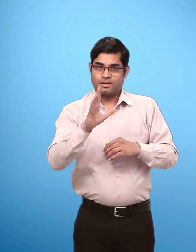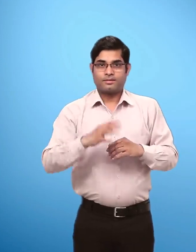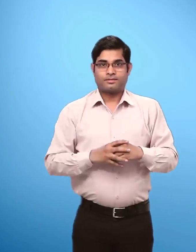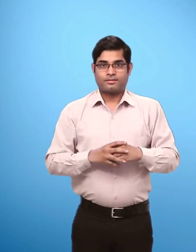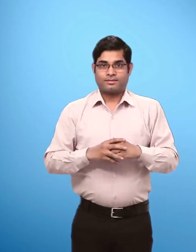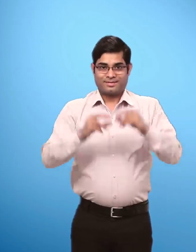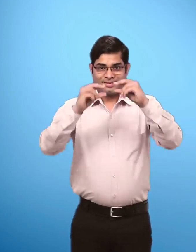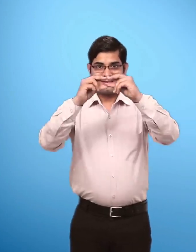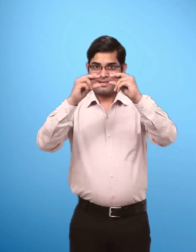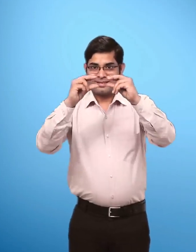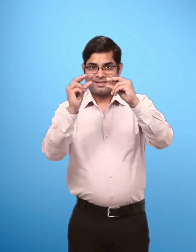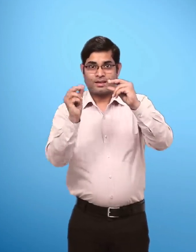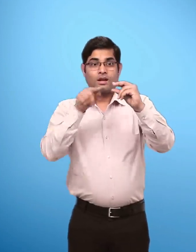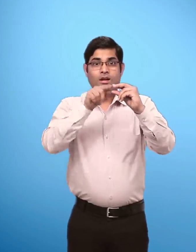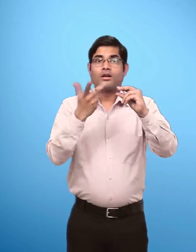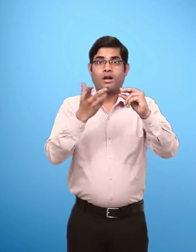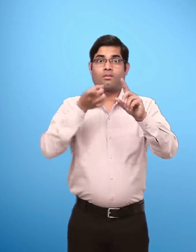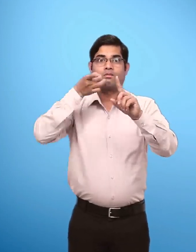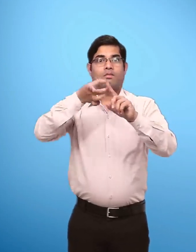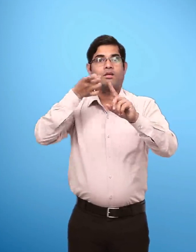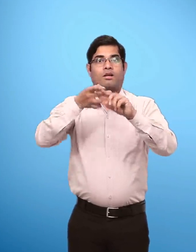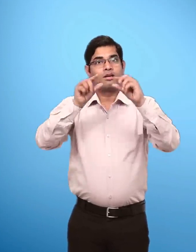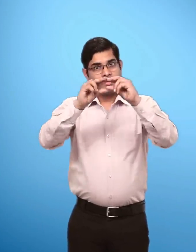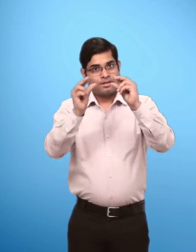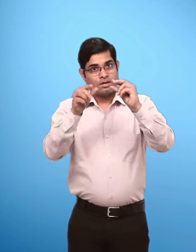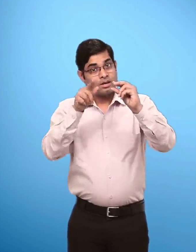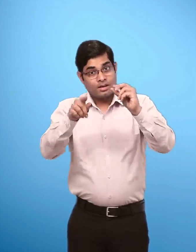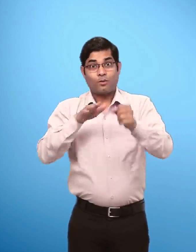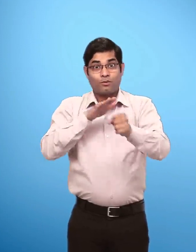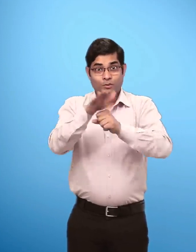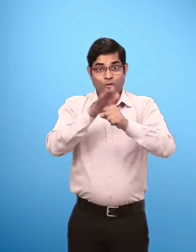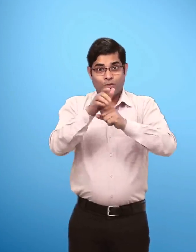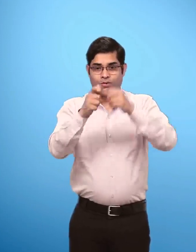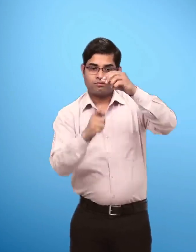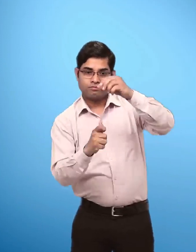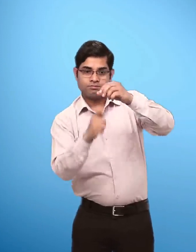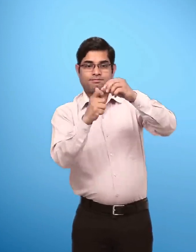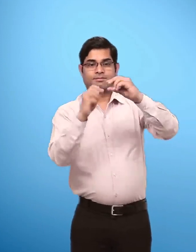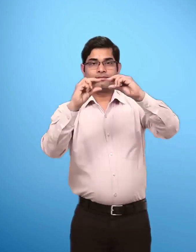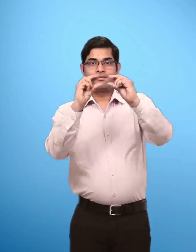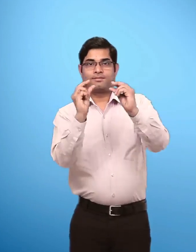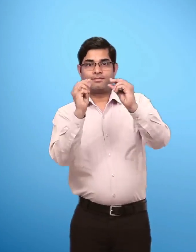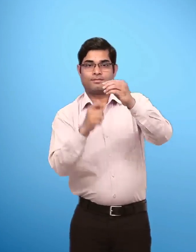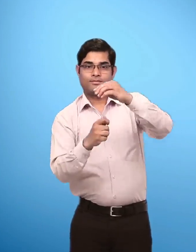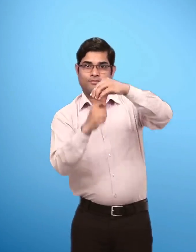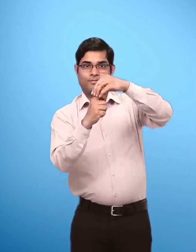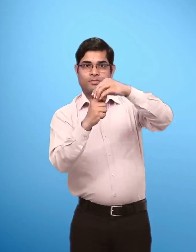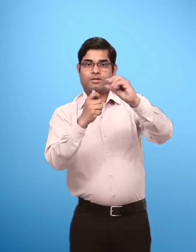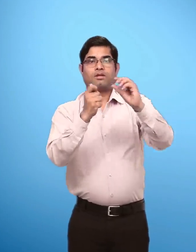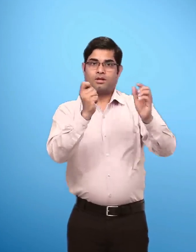Object 2 Hammer Hammer Is a tool with heavy metal head Attached to a wooden